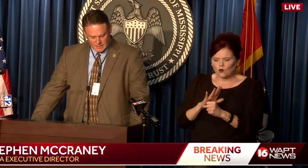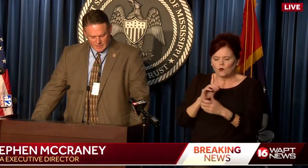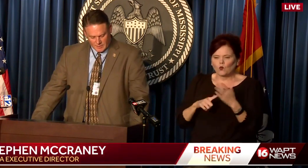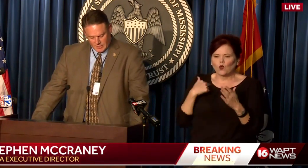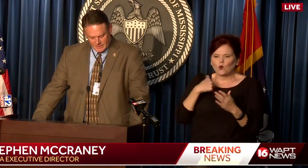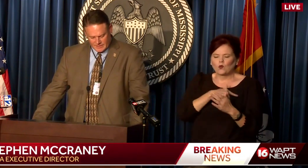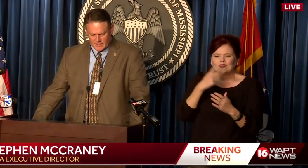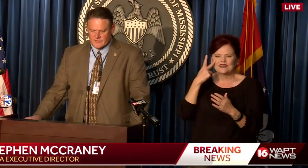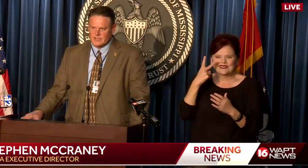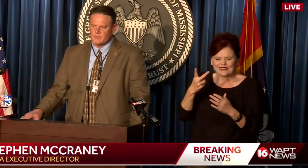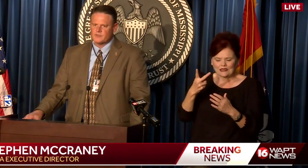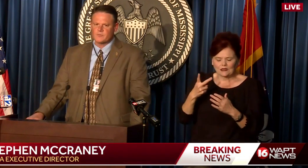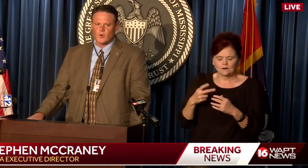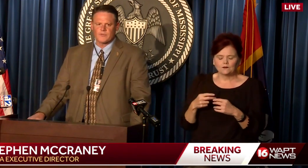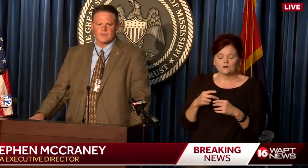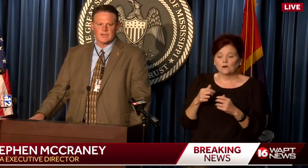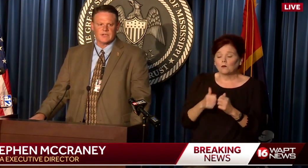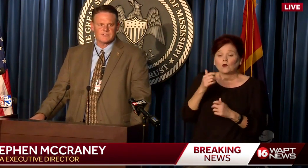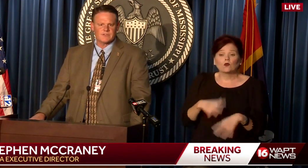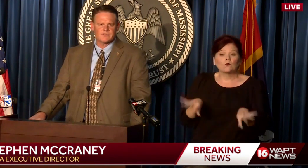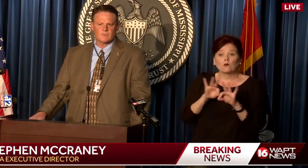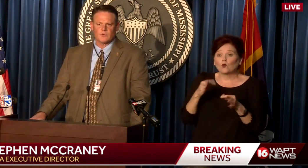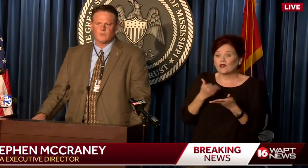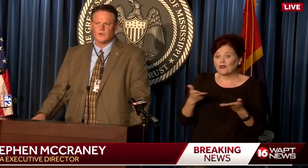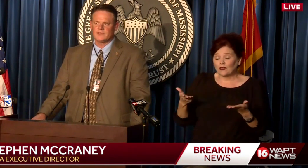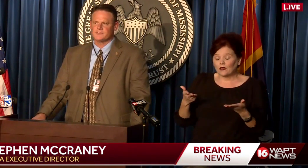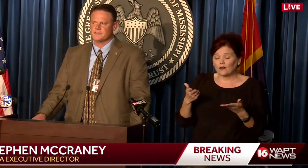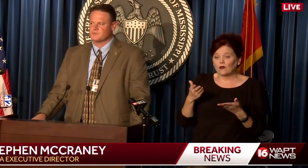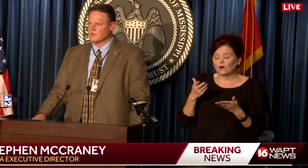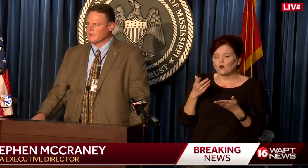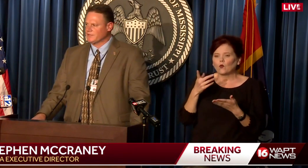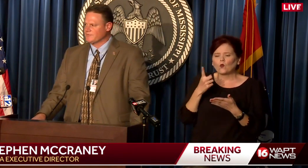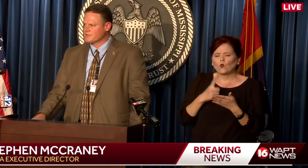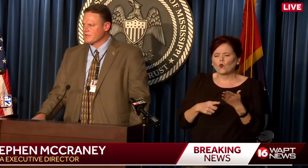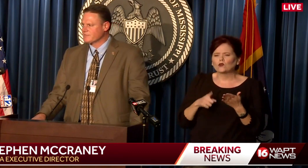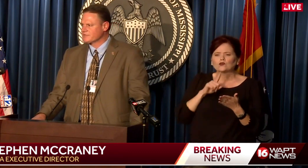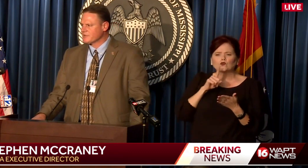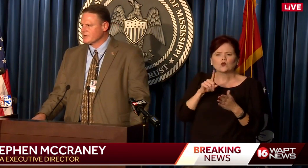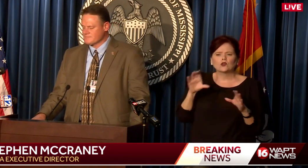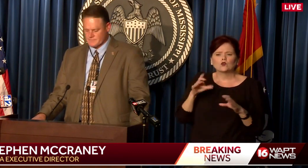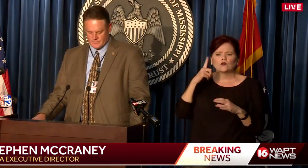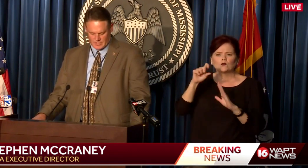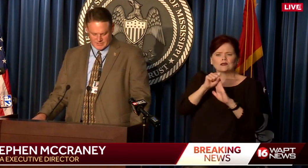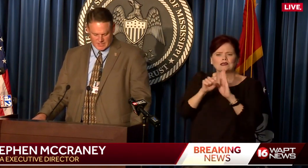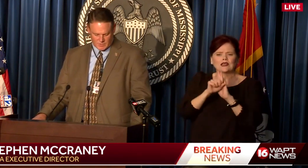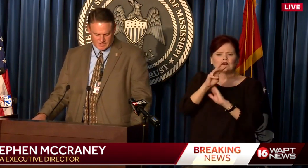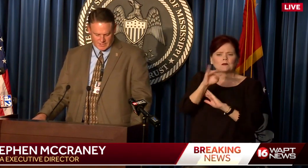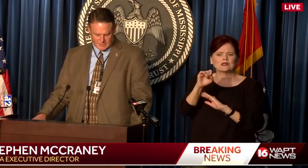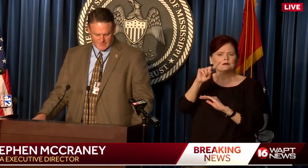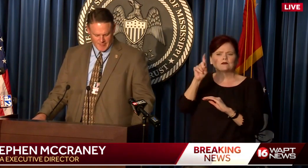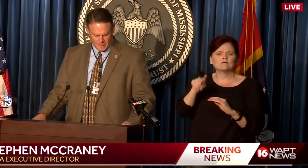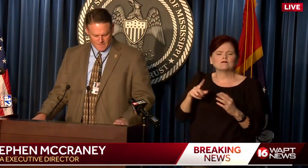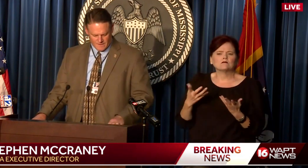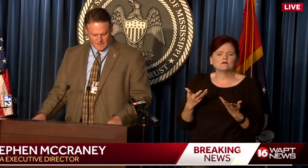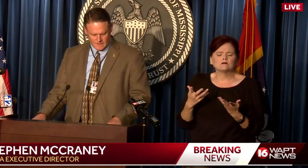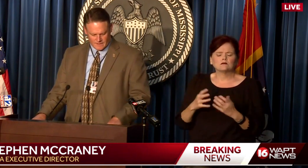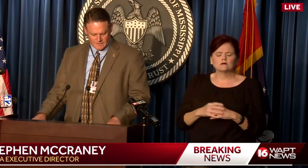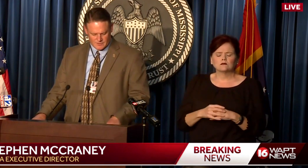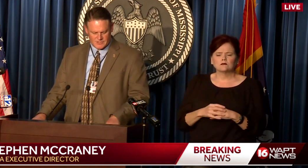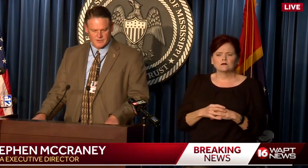we're seeing, but I think the most important thing is what does this really do for the state of Mississippi? Well, I'll tell you what it does.